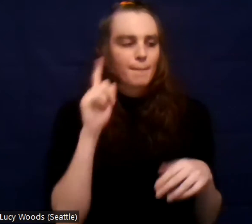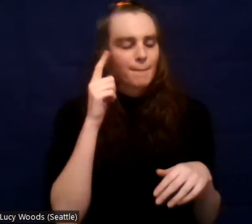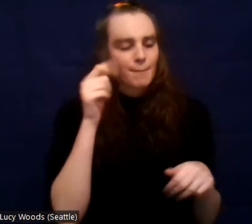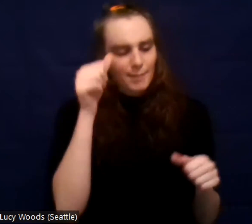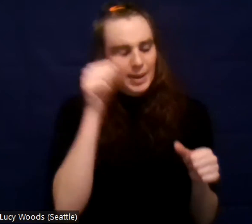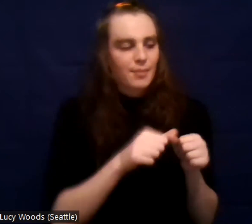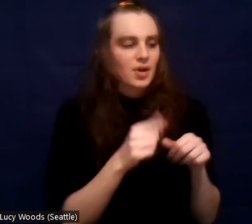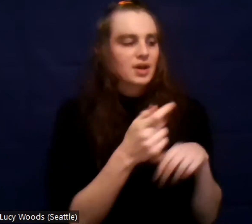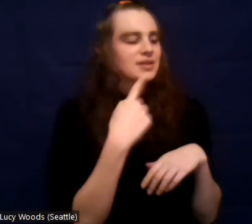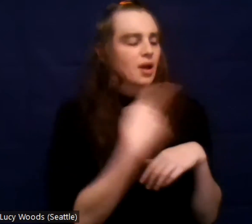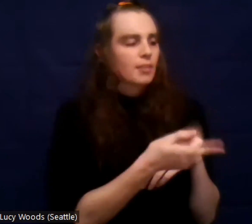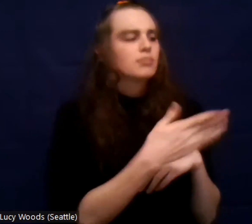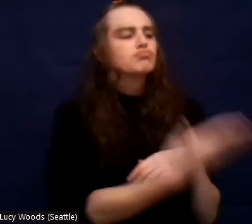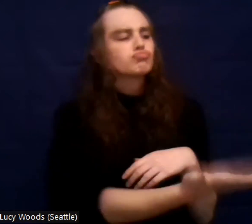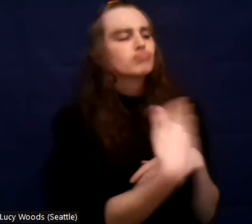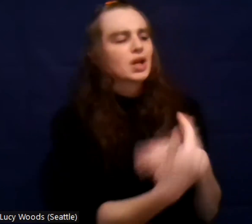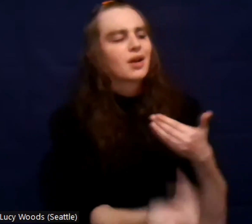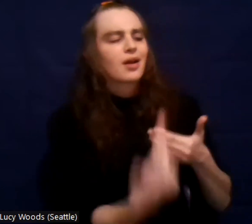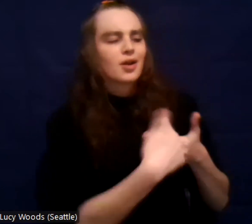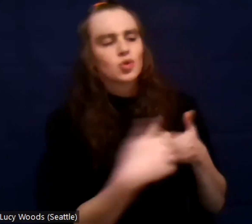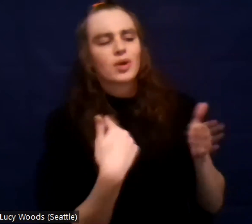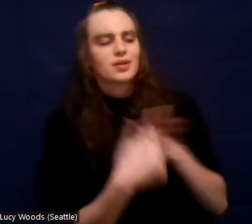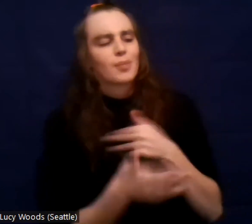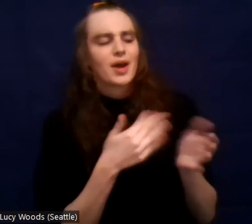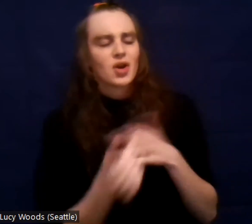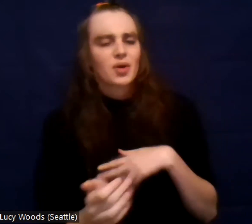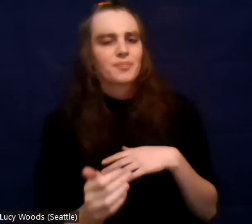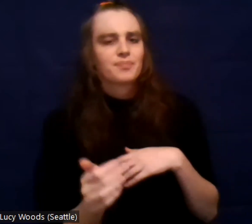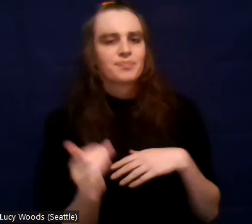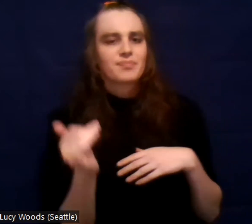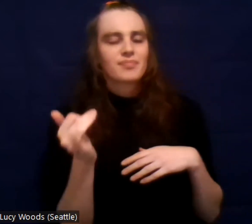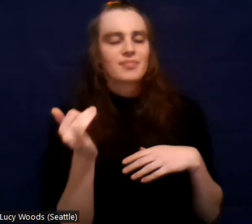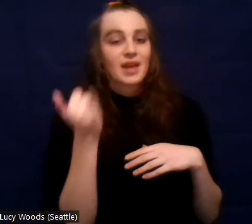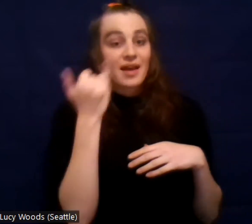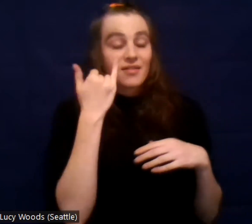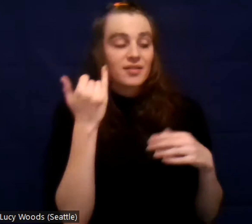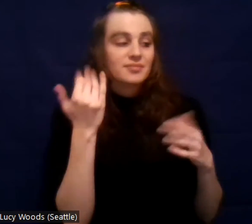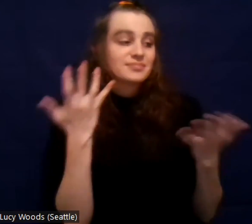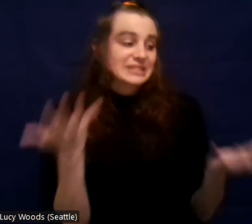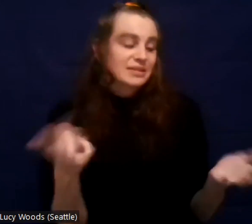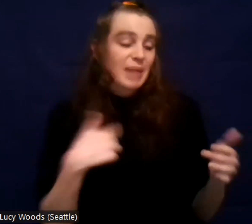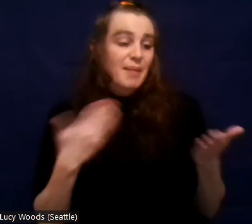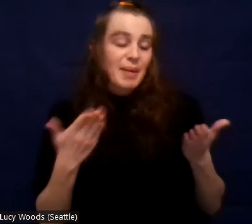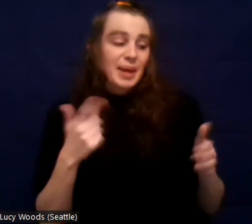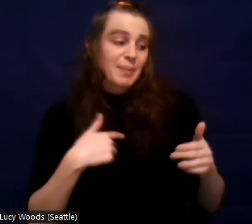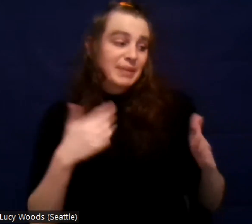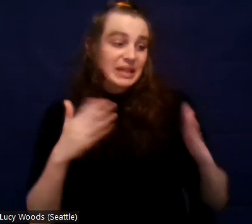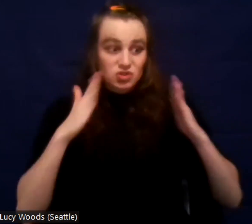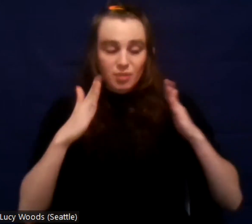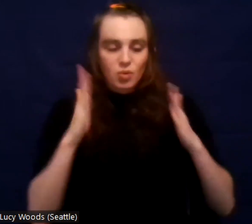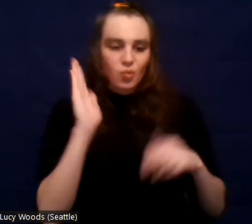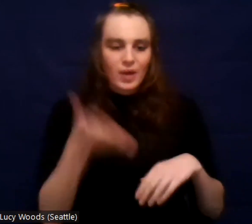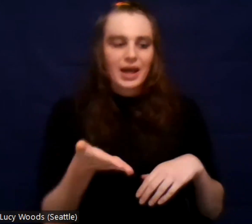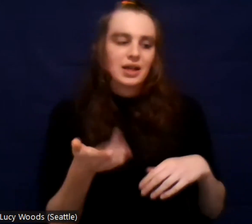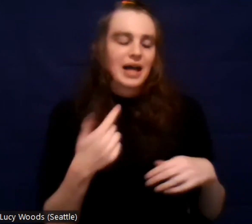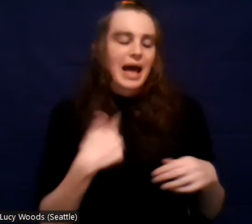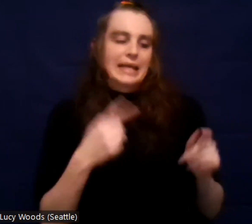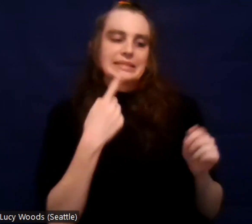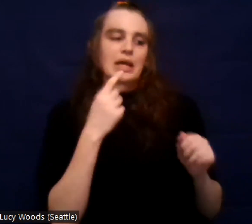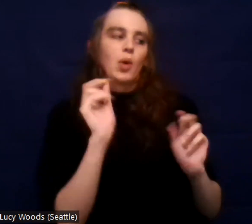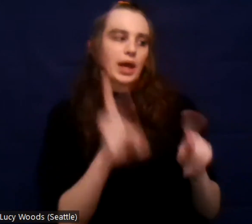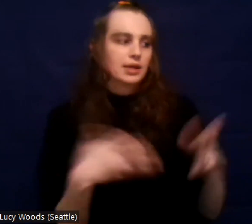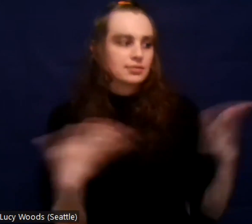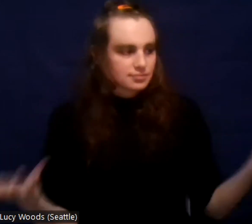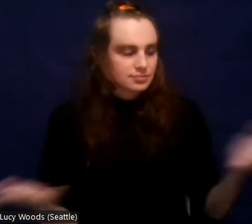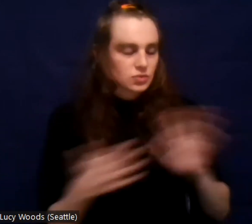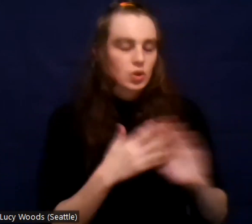we'll figure it out later. If, if, if anything I'll, I'll get in trouble for it. I'll tell him that I said it was okay. And